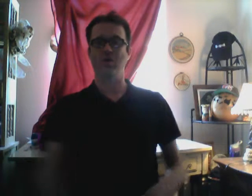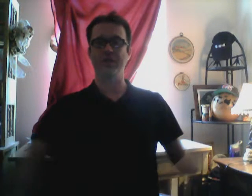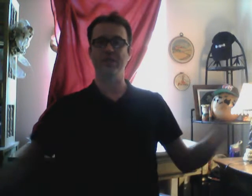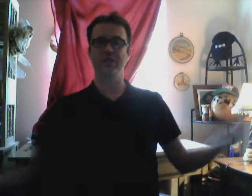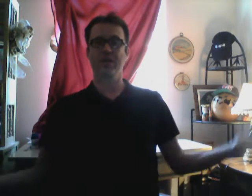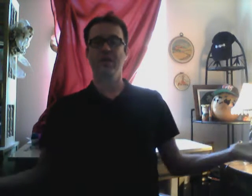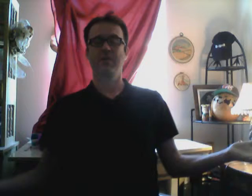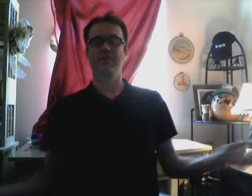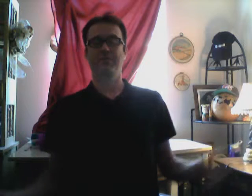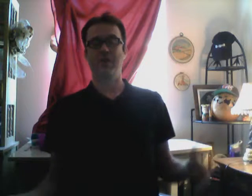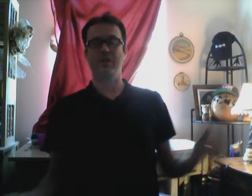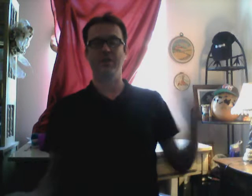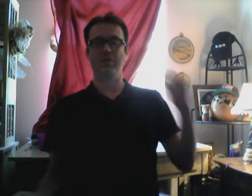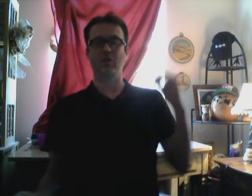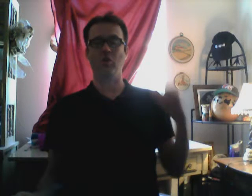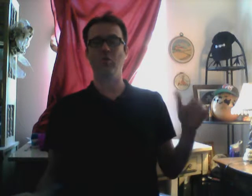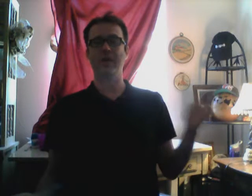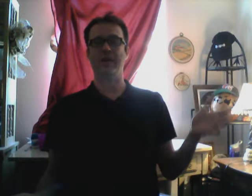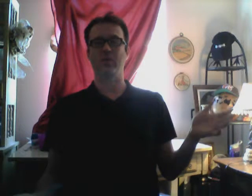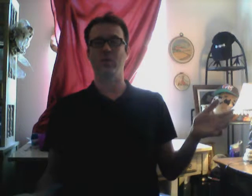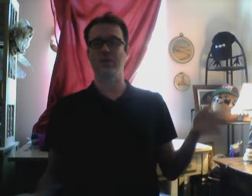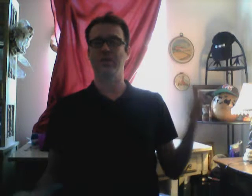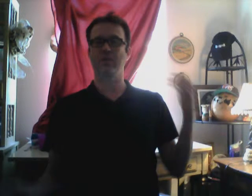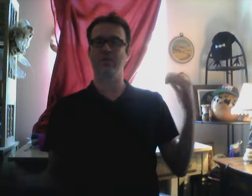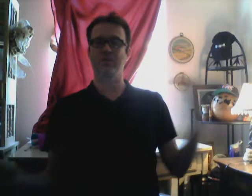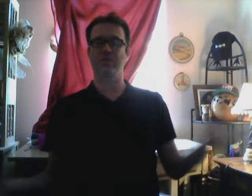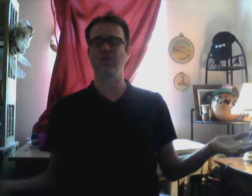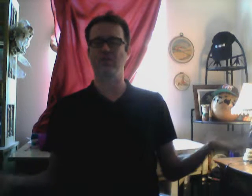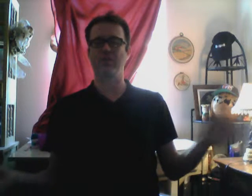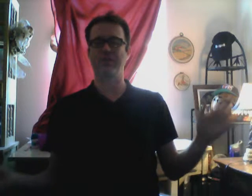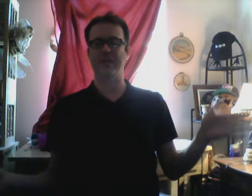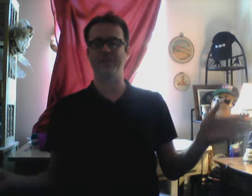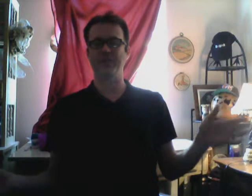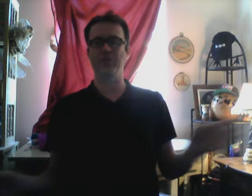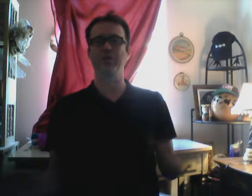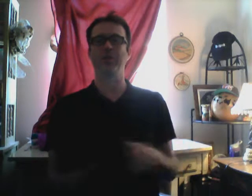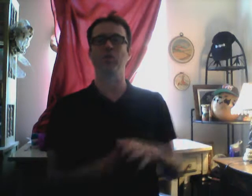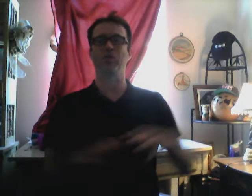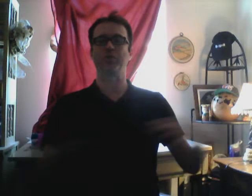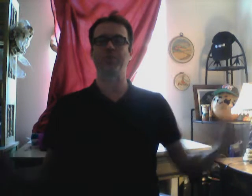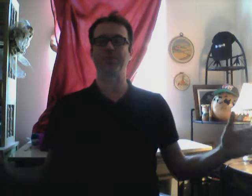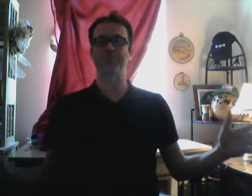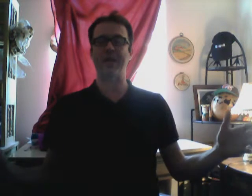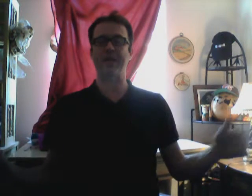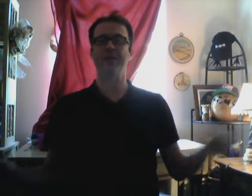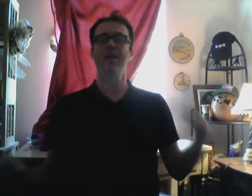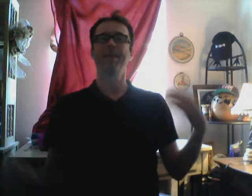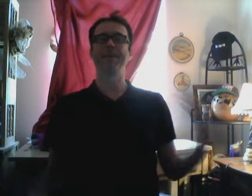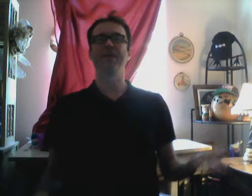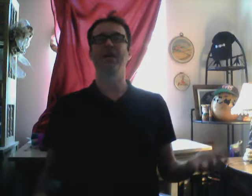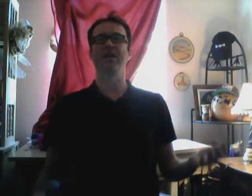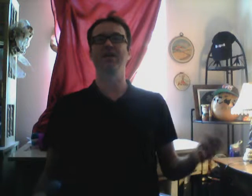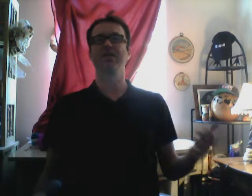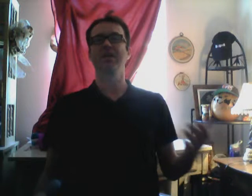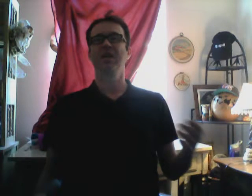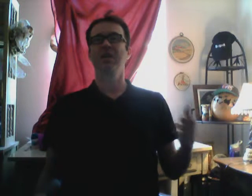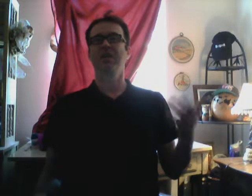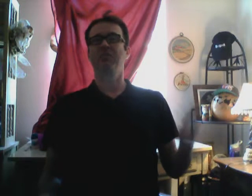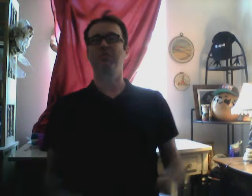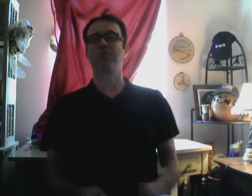these. These global. Category killers. And global. Fast food. In order to expand. Because. The